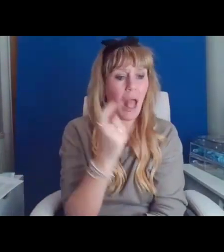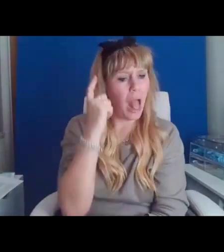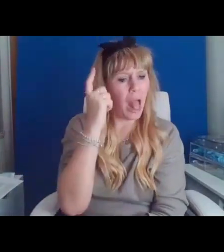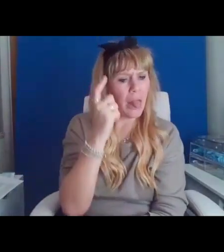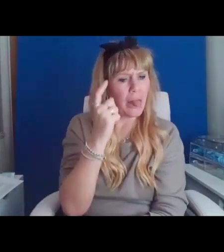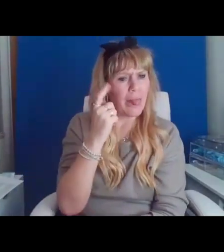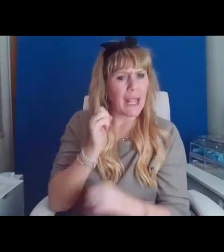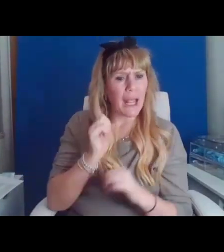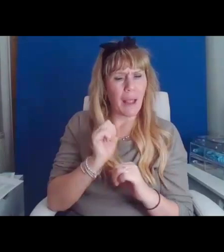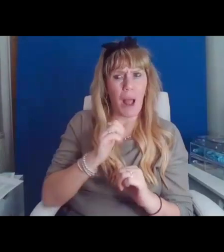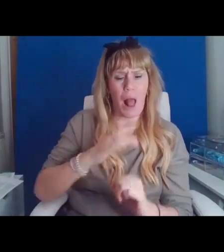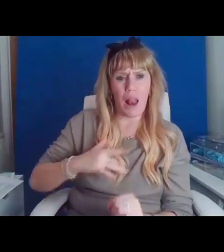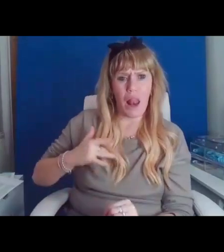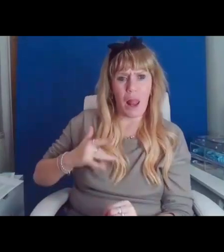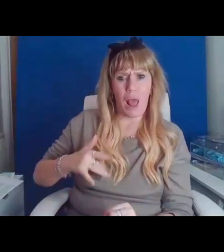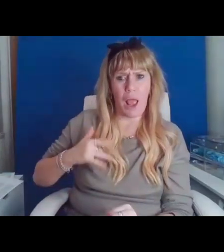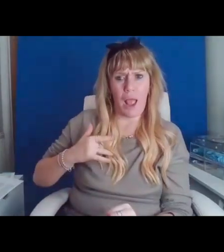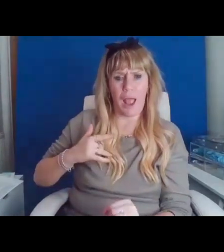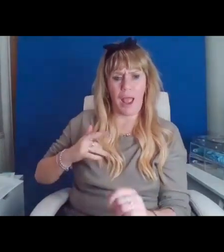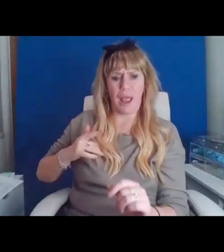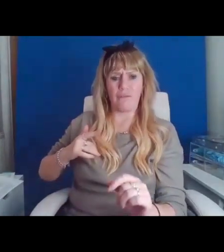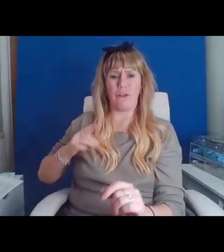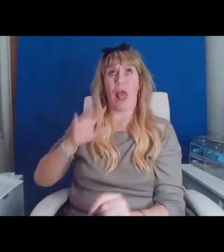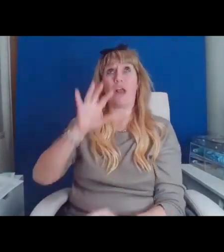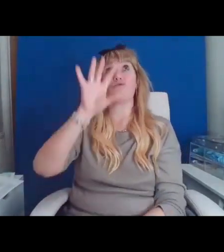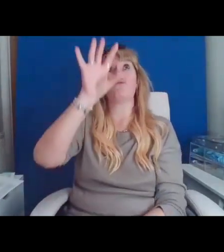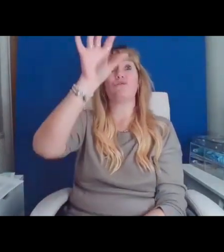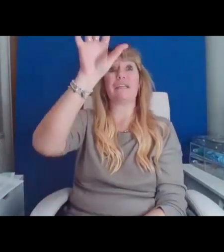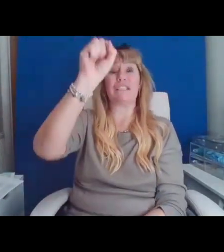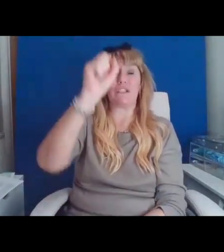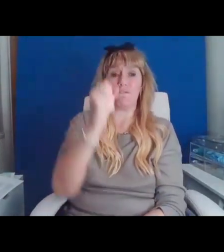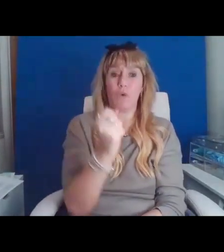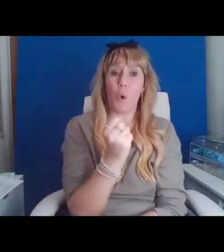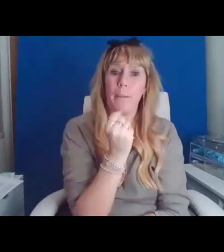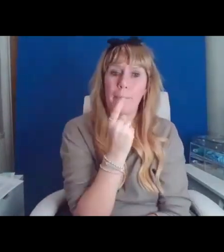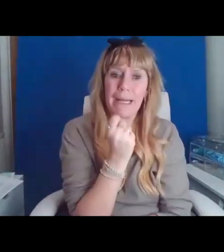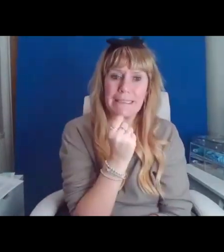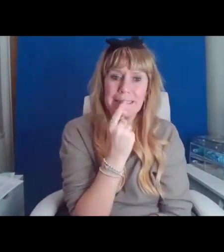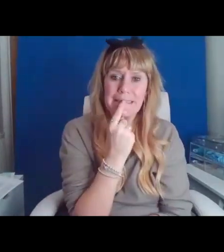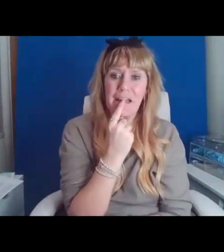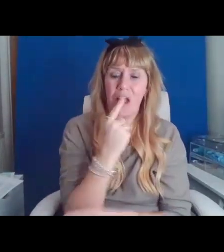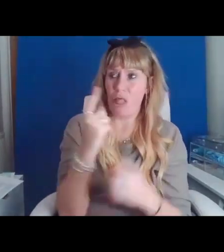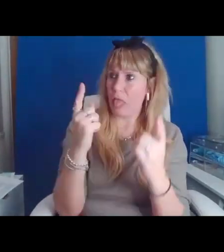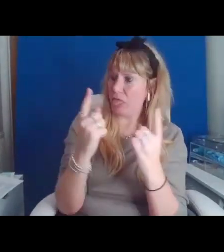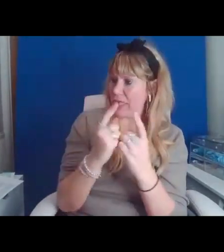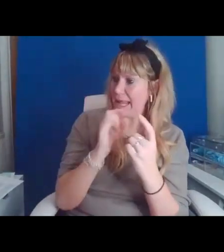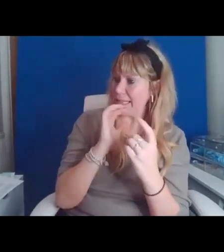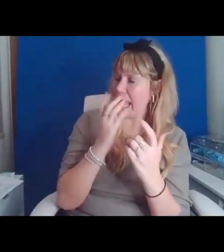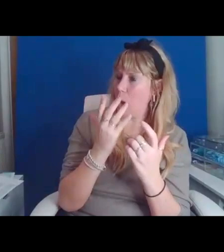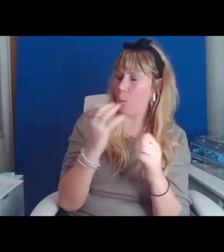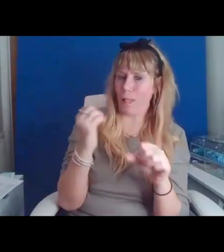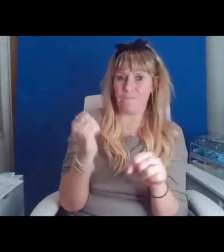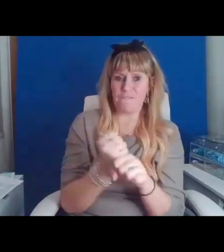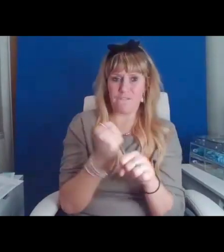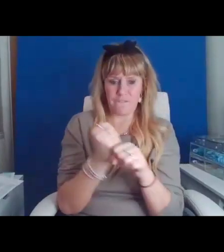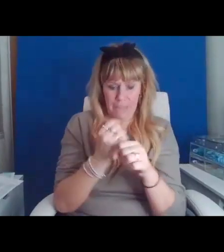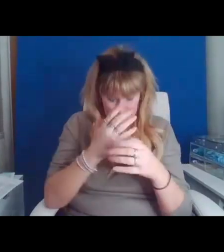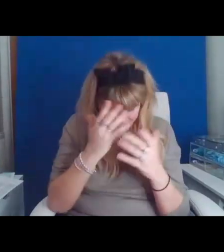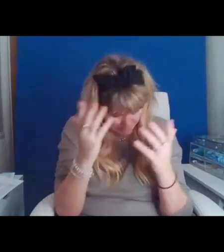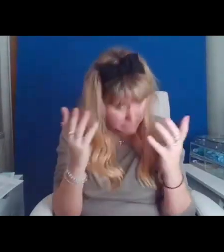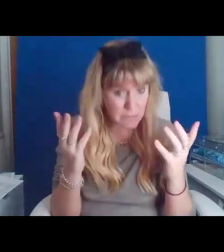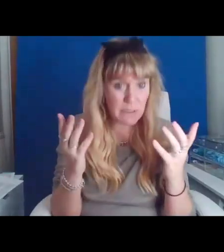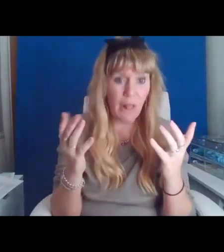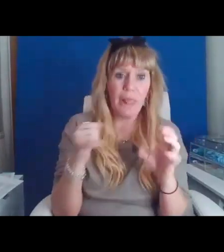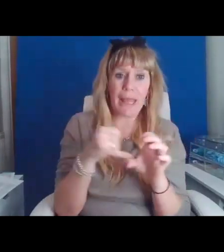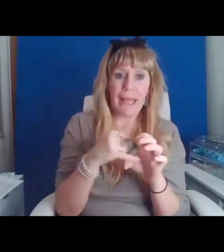have spent my life reaching for the medicine. The thing that will fix it. The perfect chemical combination